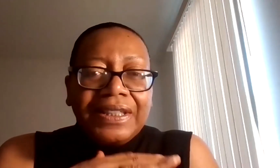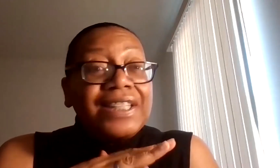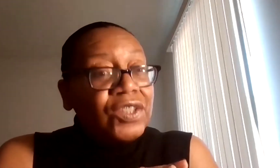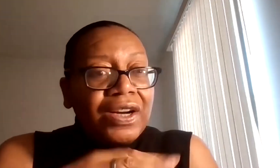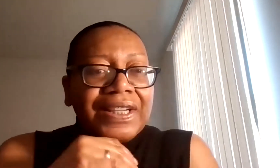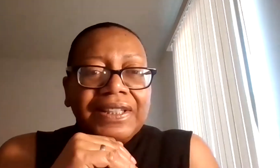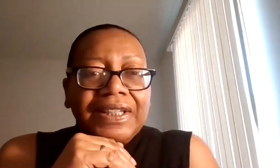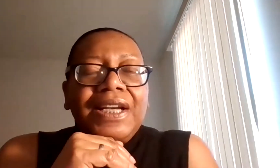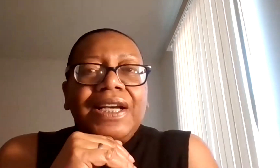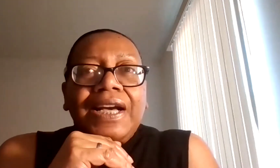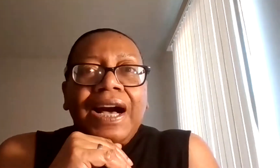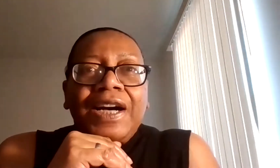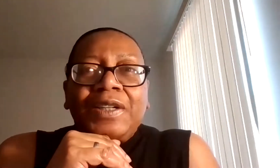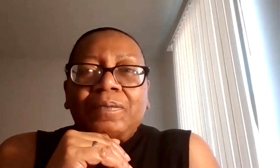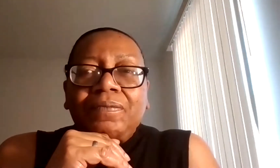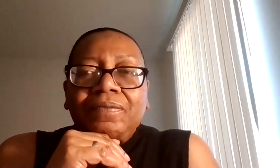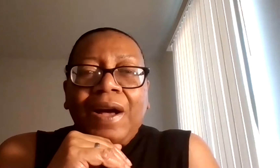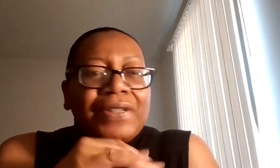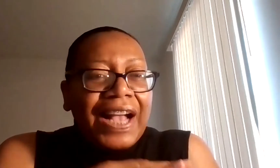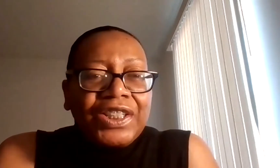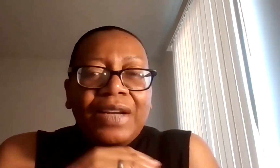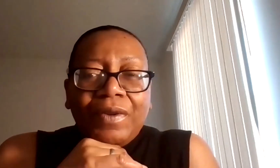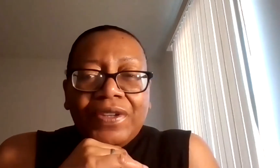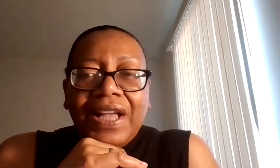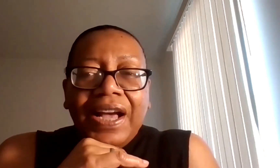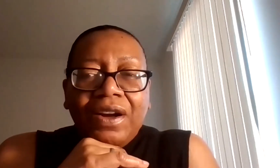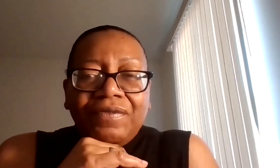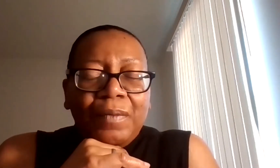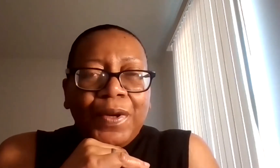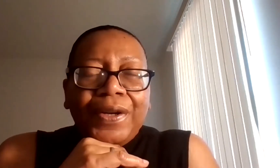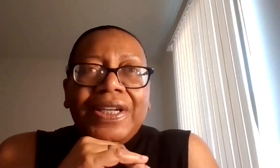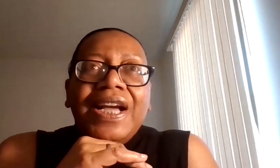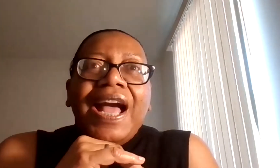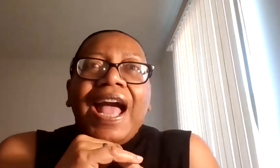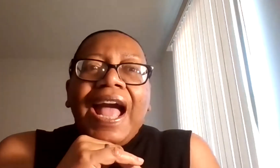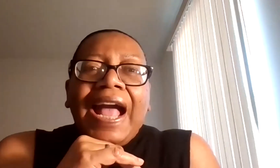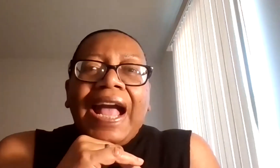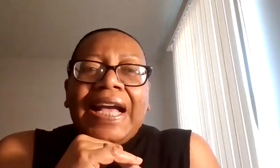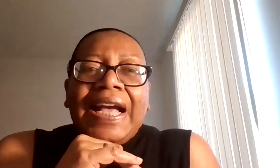wasn't, it's dark. I was actually in Riverside on Van Buren.